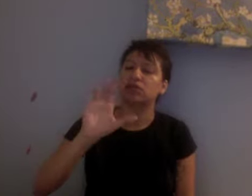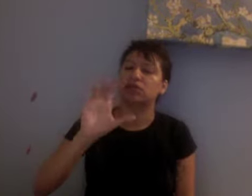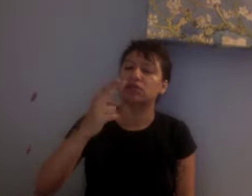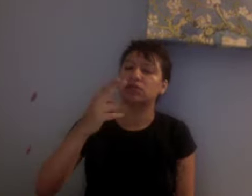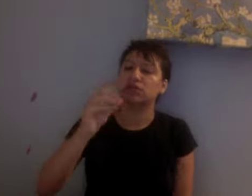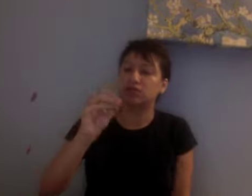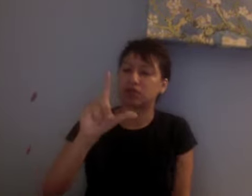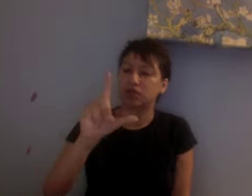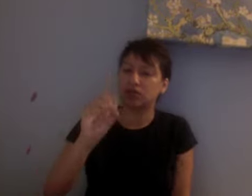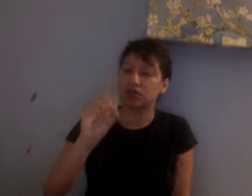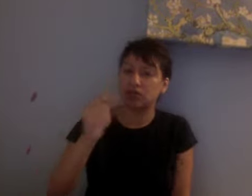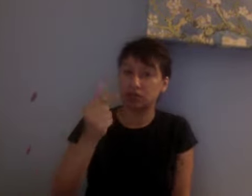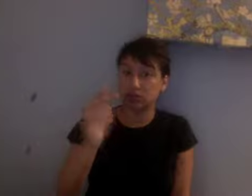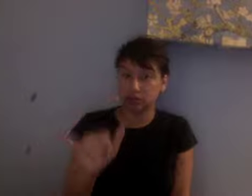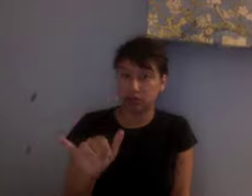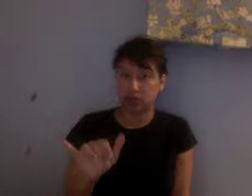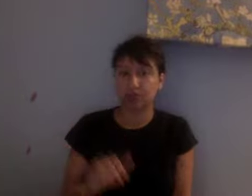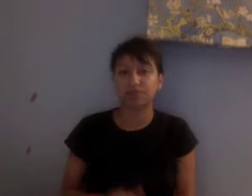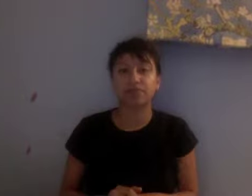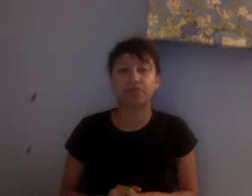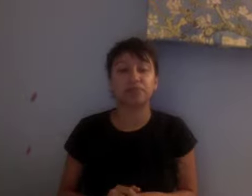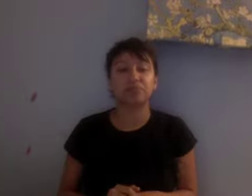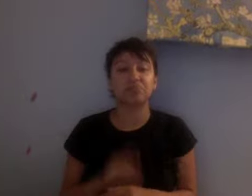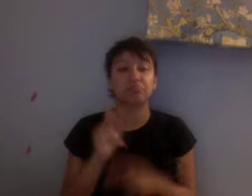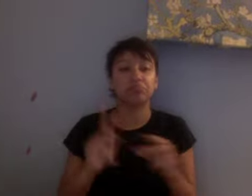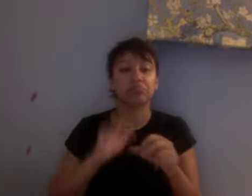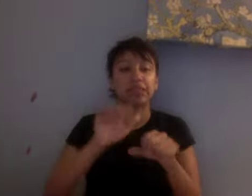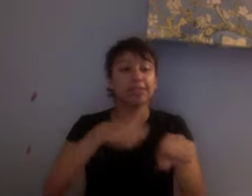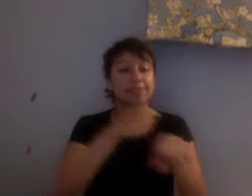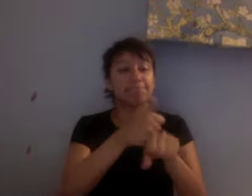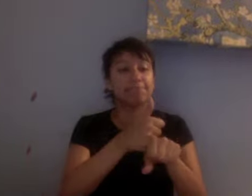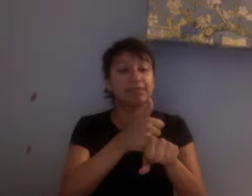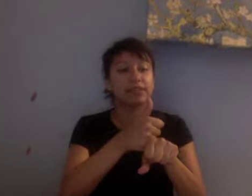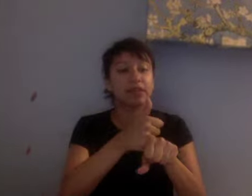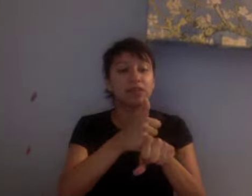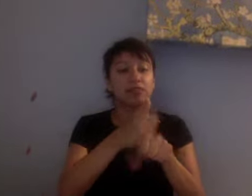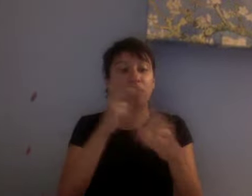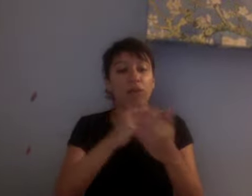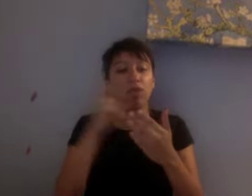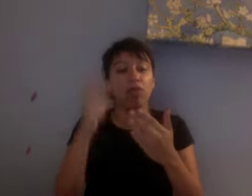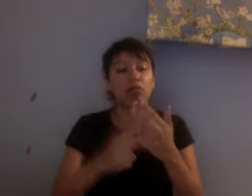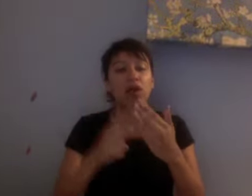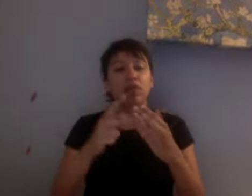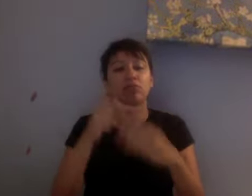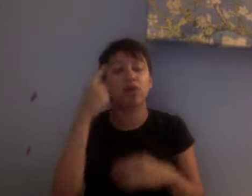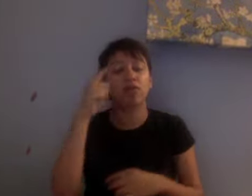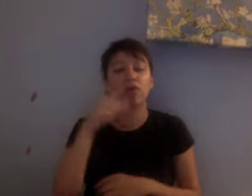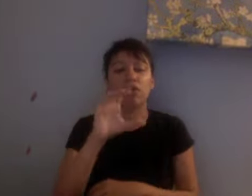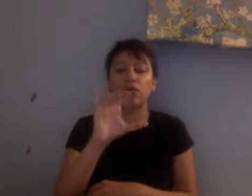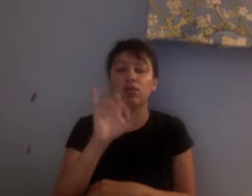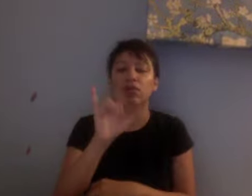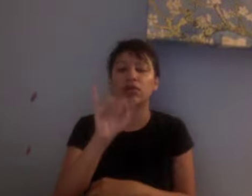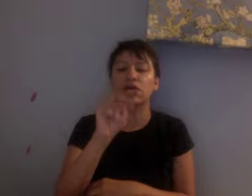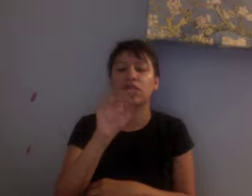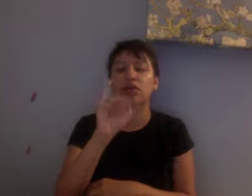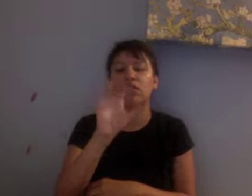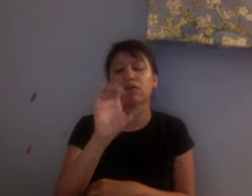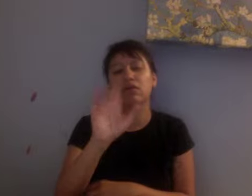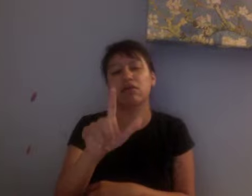MD programs, people are studying it in clinical psychological programs too. So it kind of helps bridge the gap between